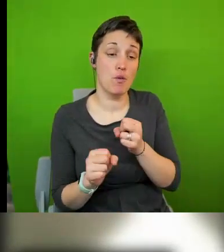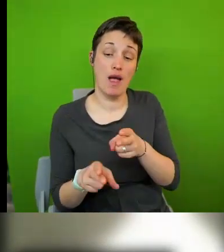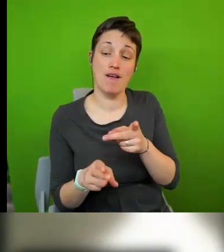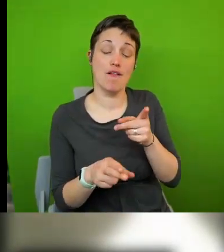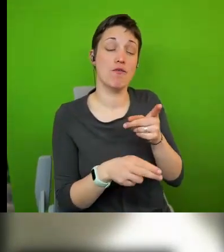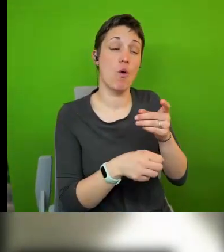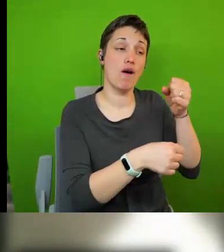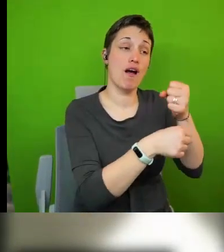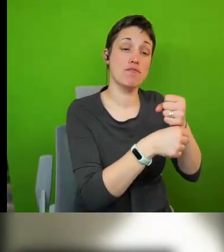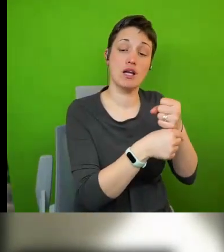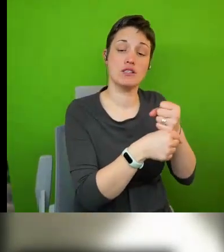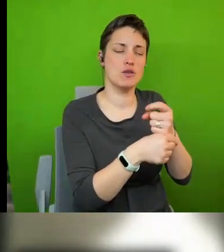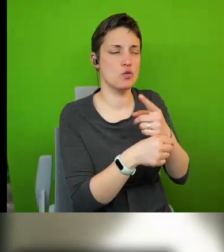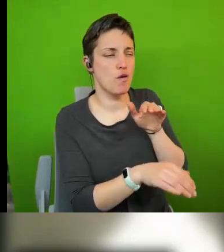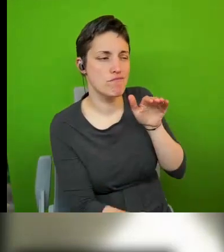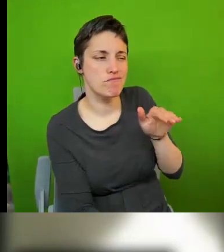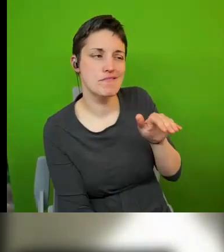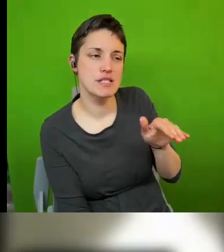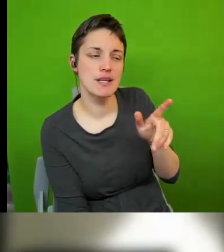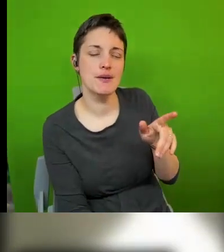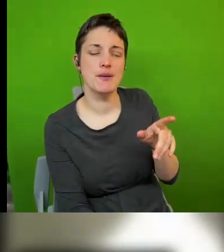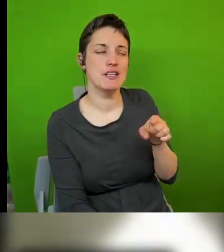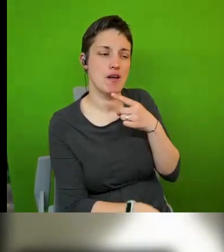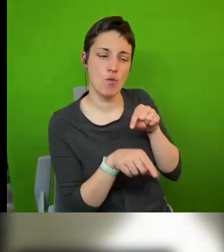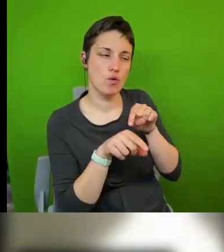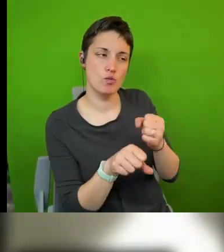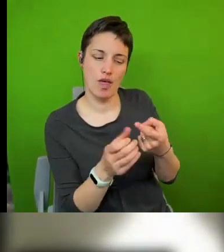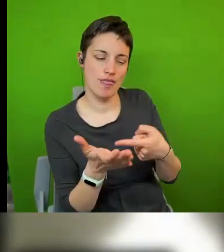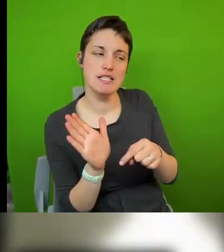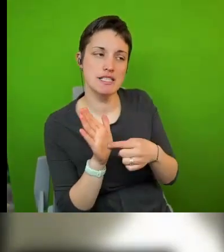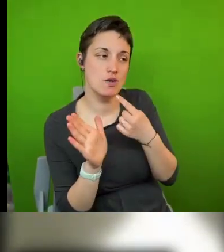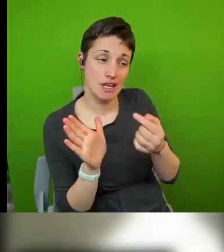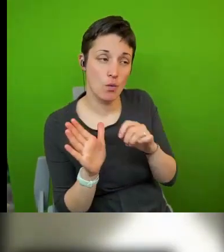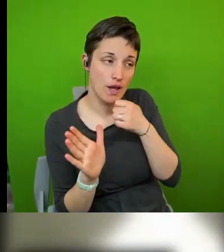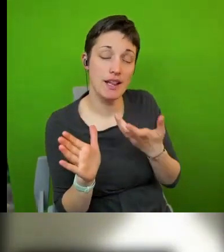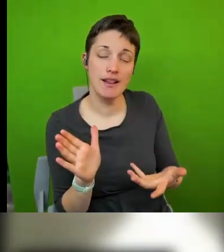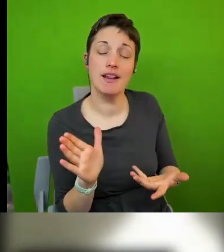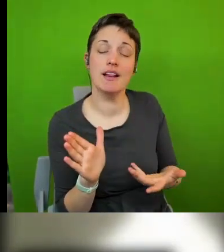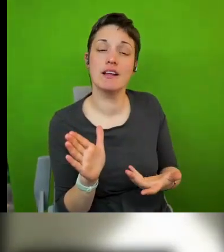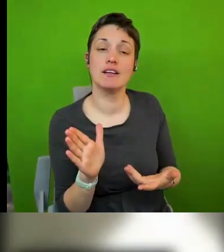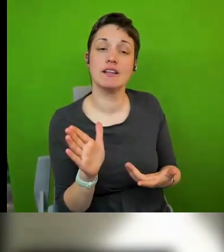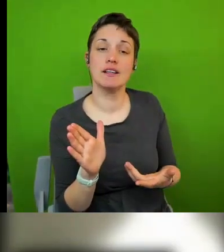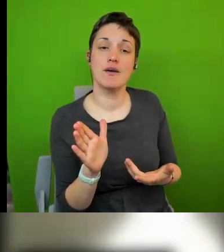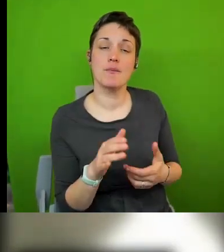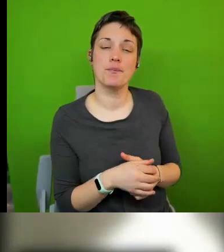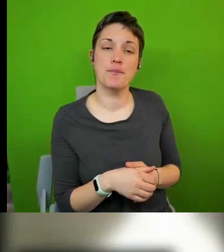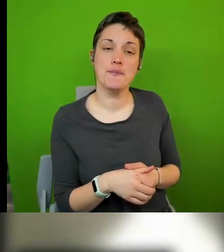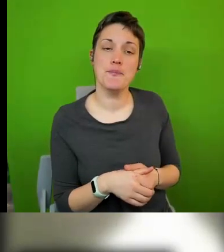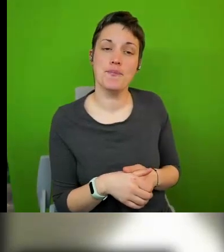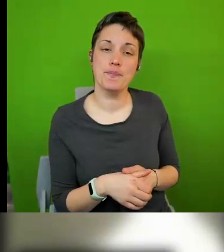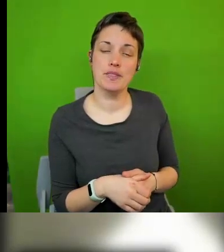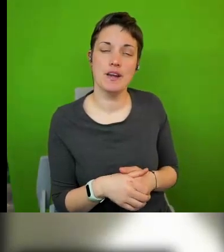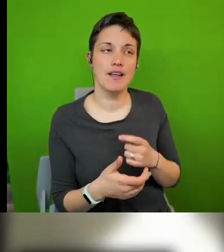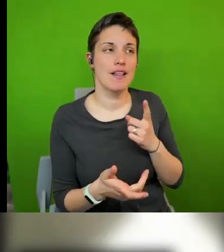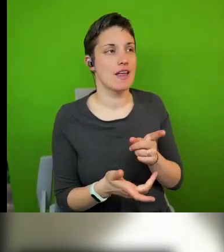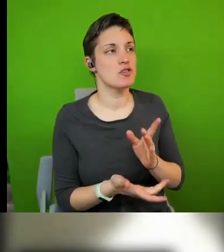if you understood correctly um that of course takes the united cities idea to